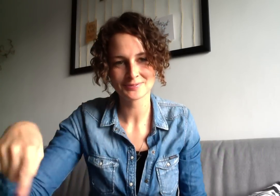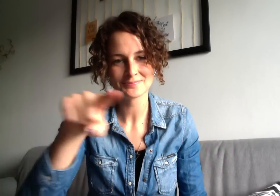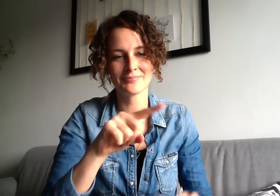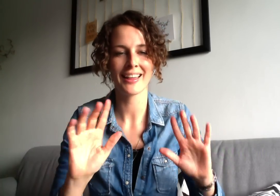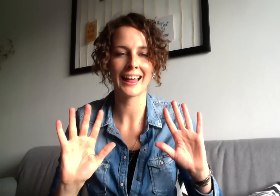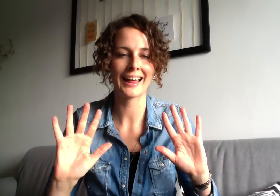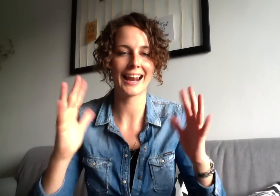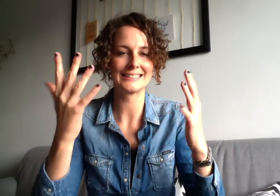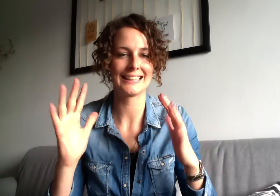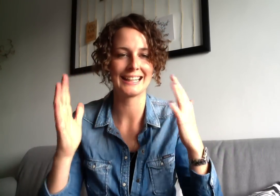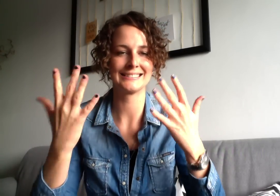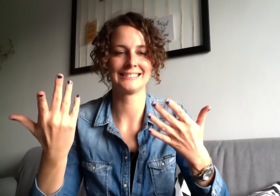This one